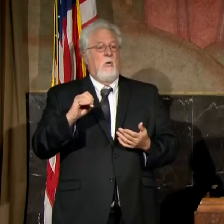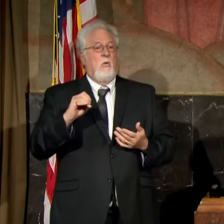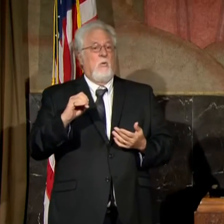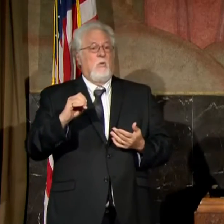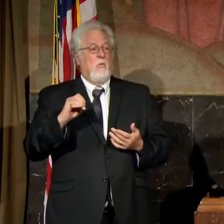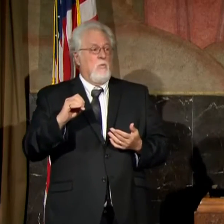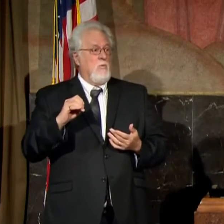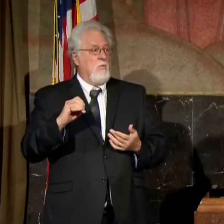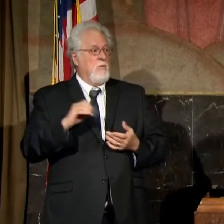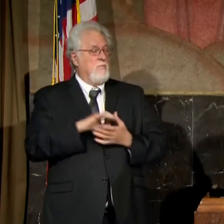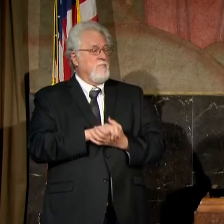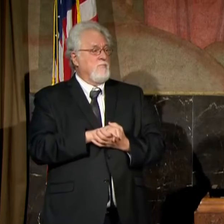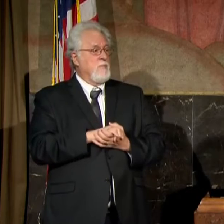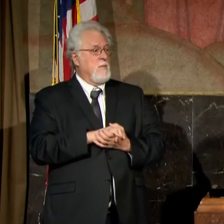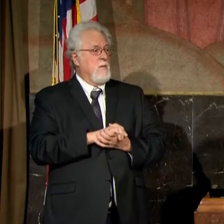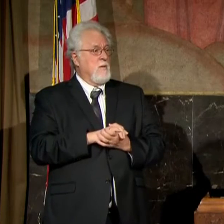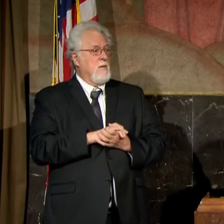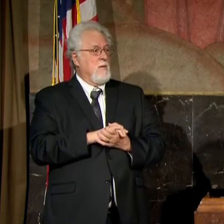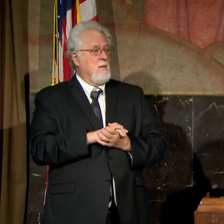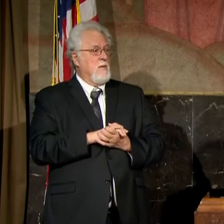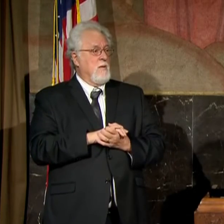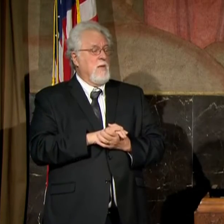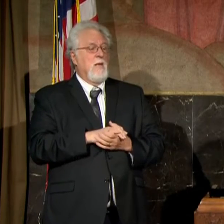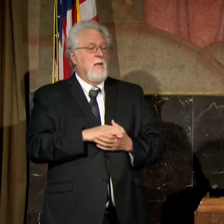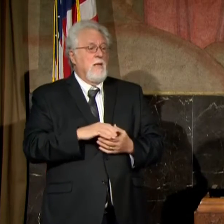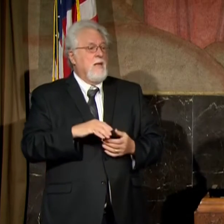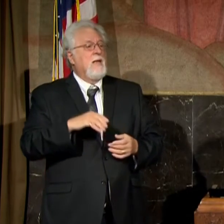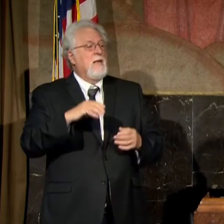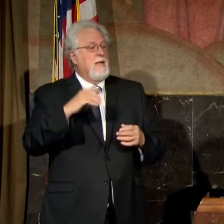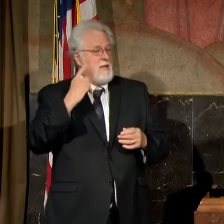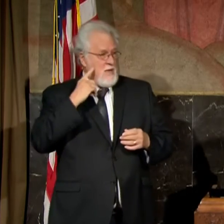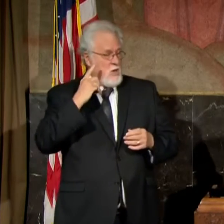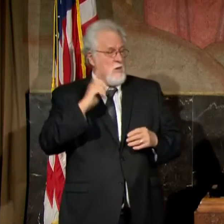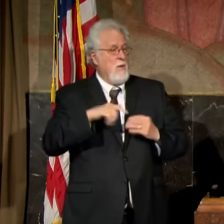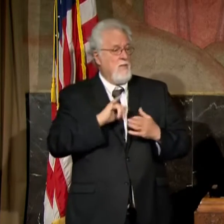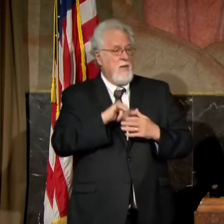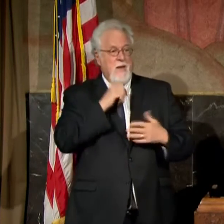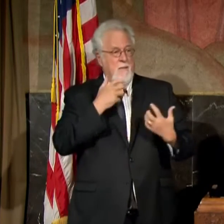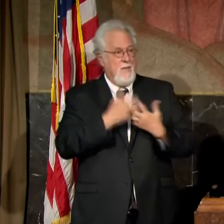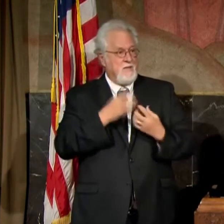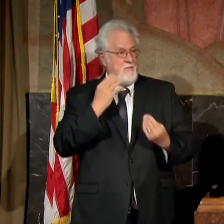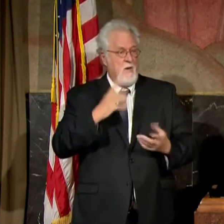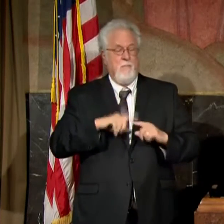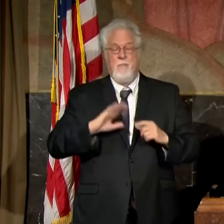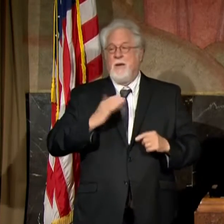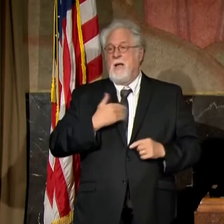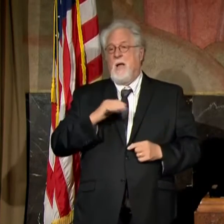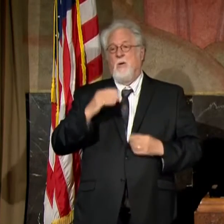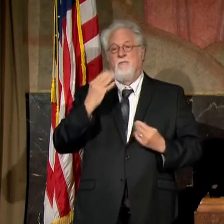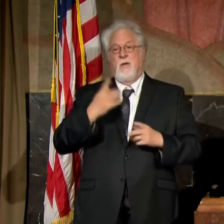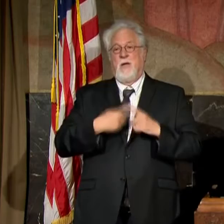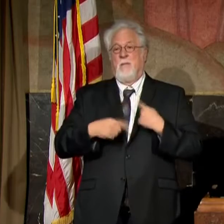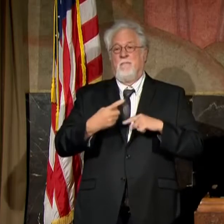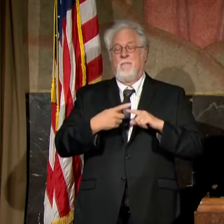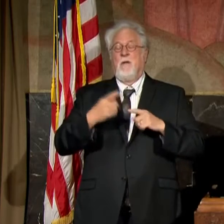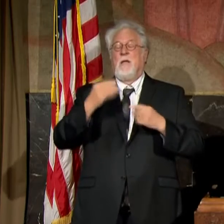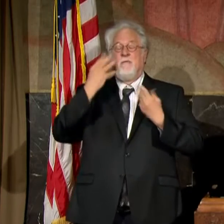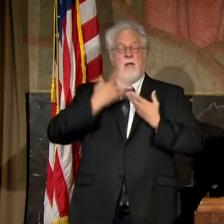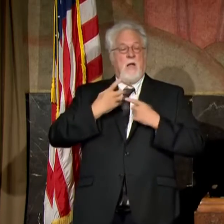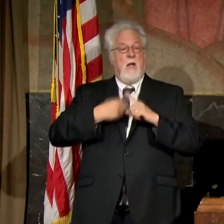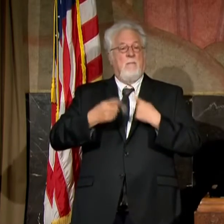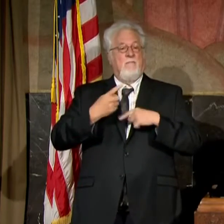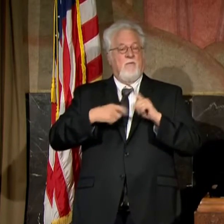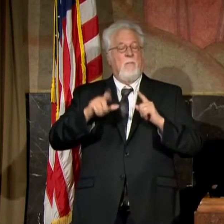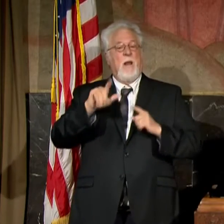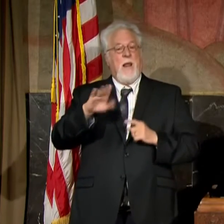has been around not matching of information. But I'll tell you, our information comes from laboratory tests and reporting